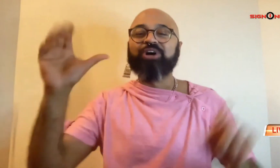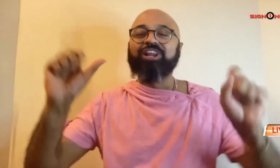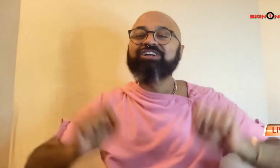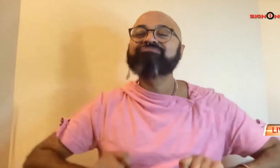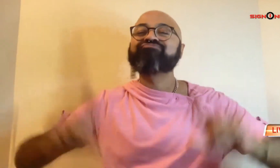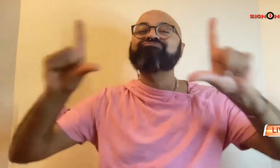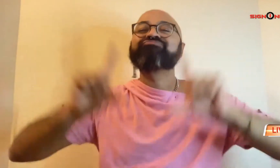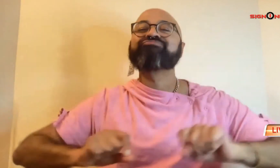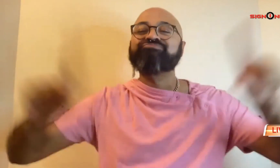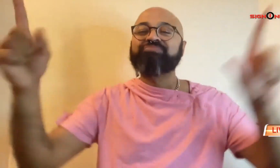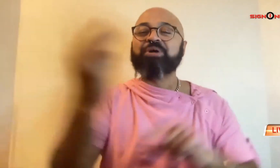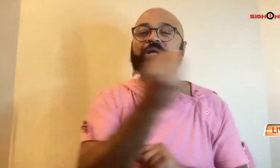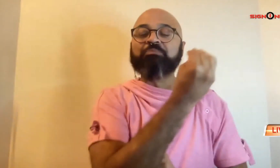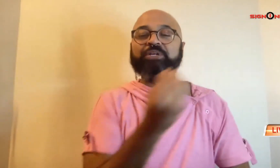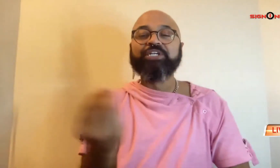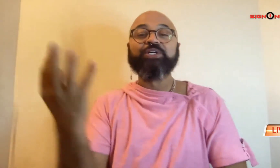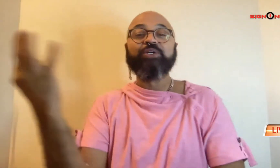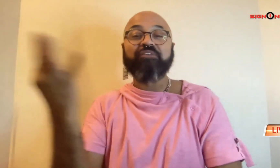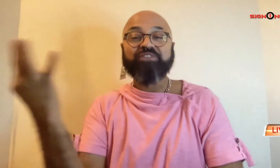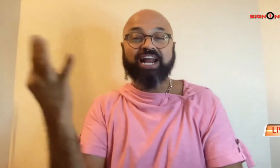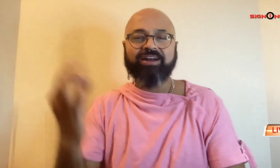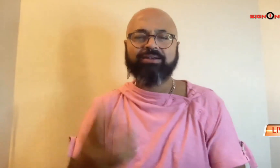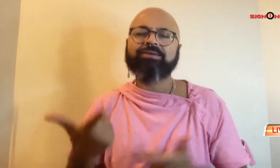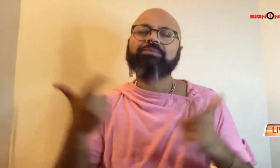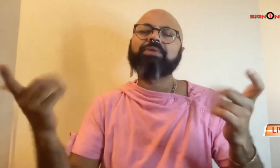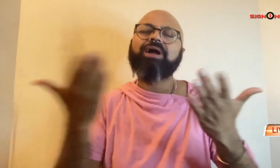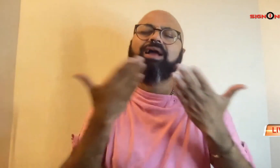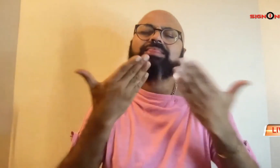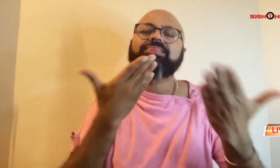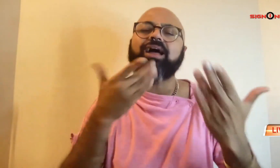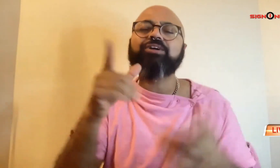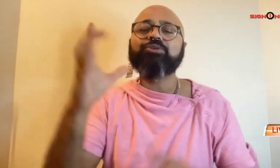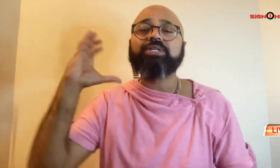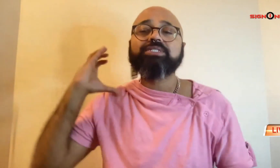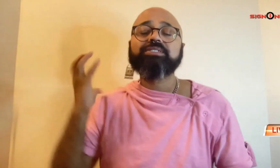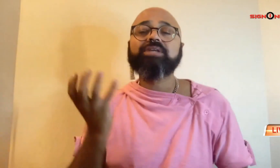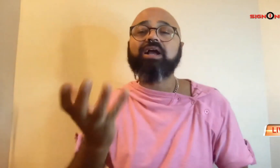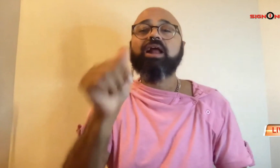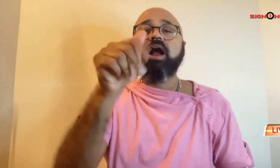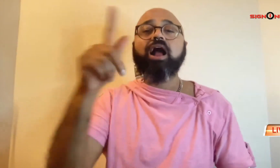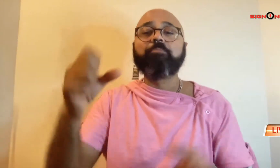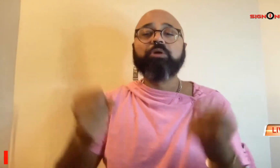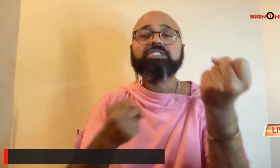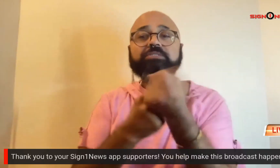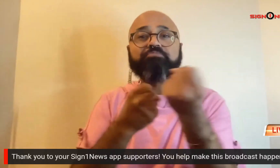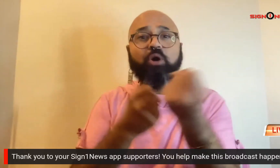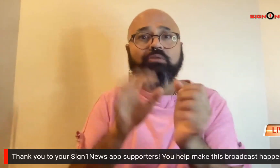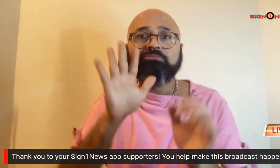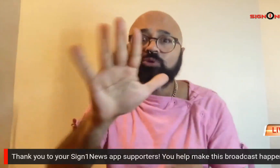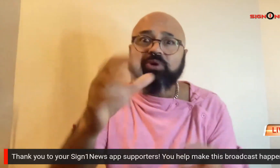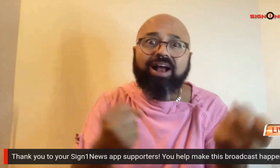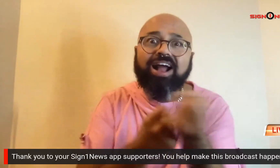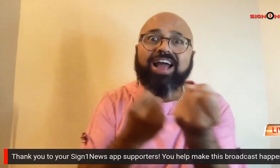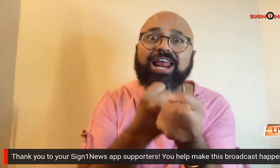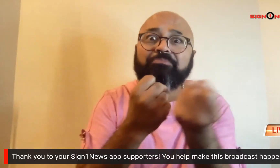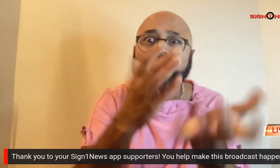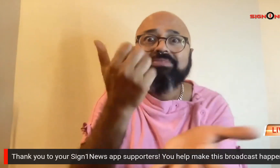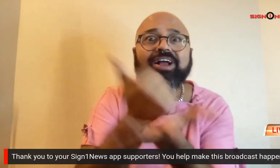Sign One News will be broadcasting updates Monday through Friday. A big thank you to our Sign One News app supporters. You help make this broadcast happen.